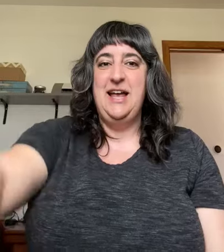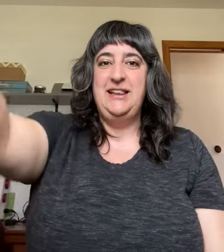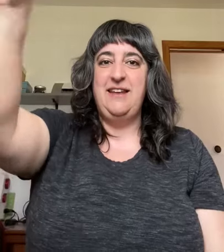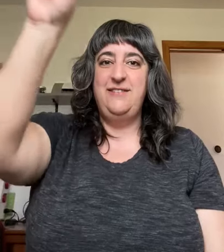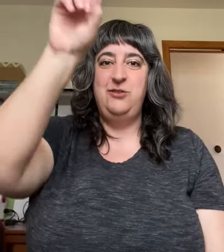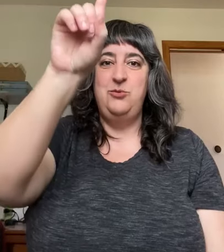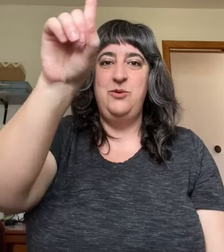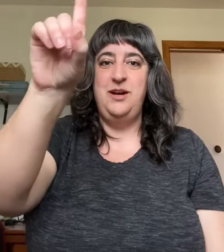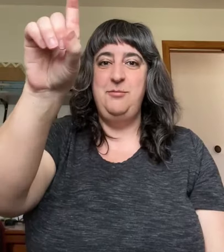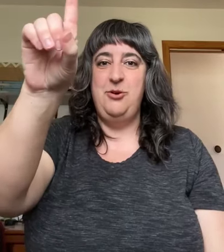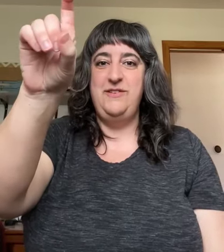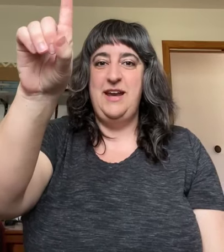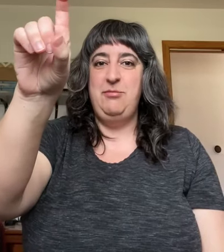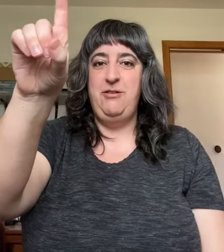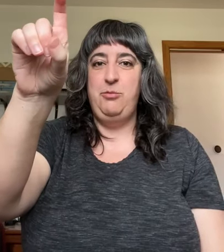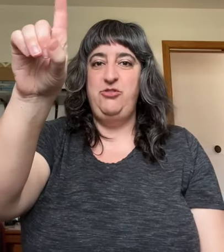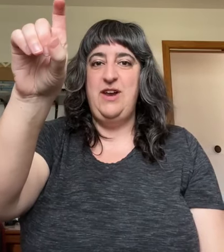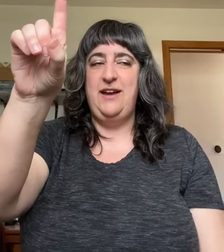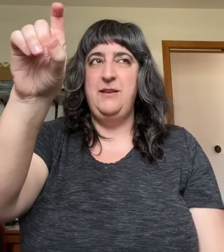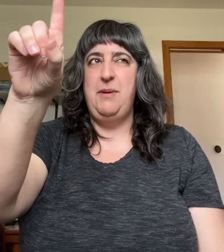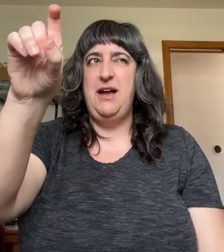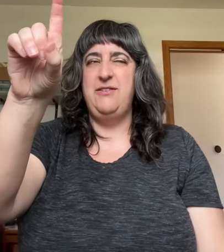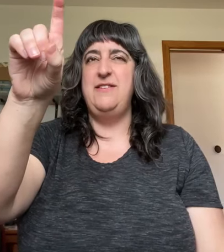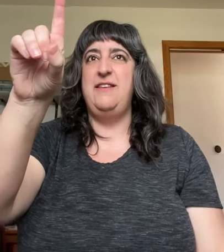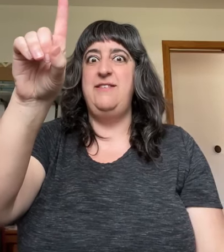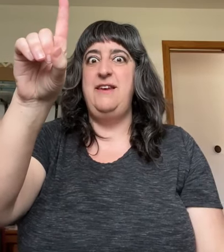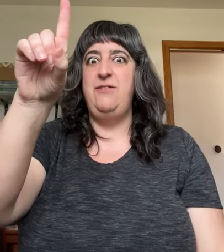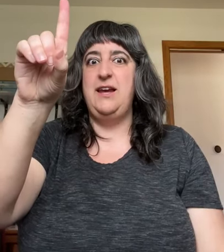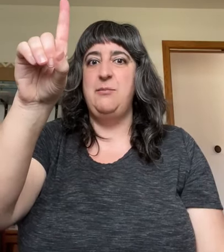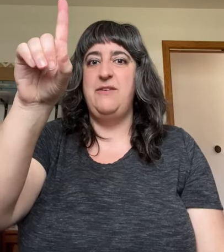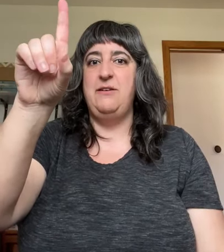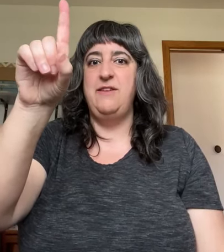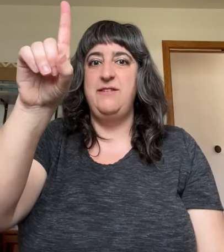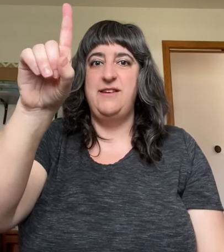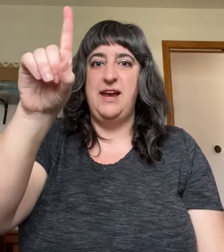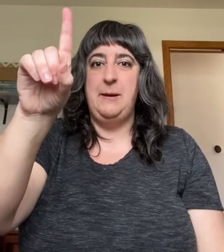Let's do one more time. Let's put Jack in the box and let's see if he comes out this time.